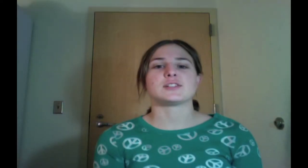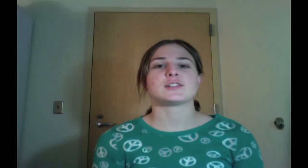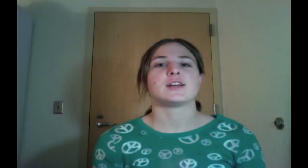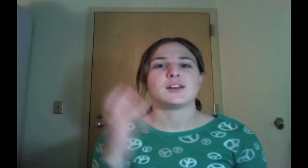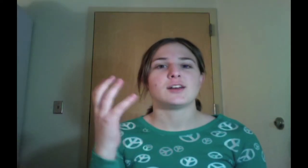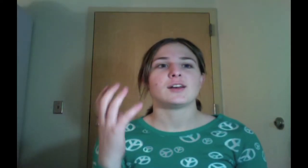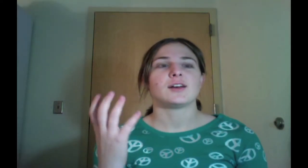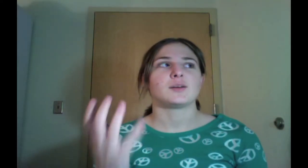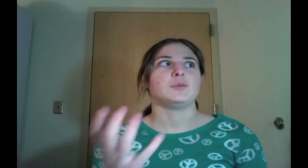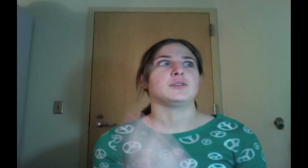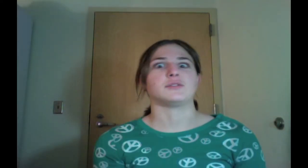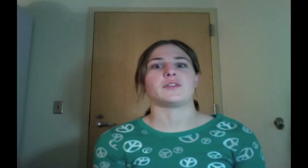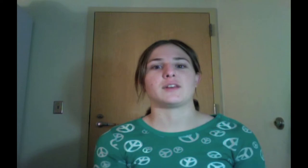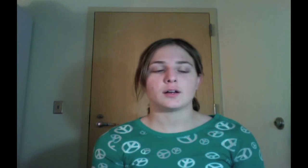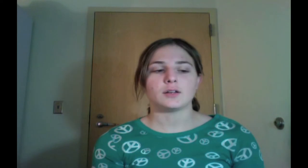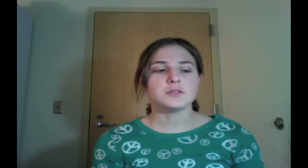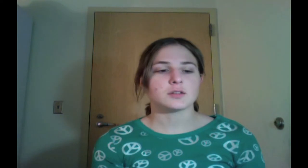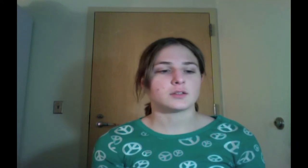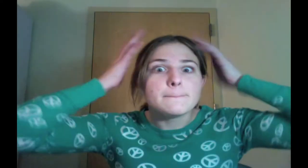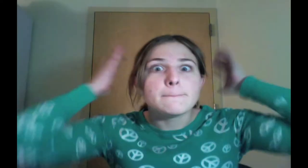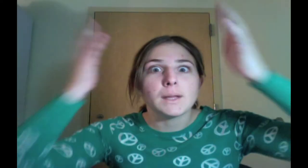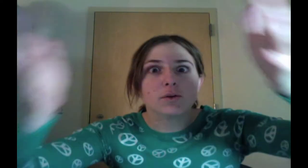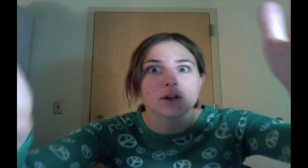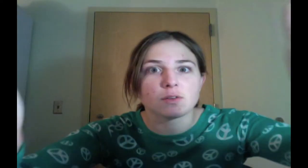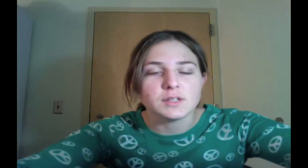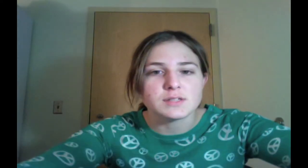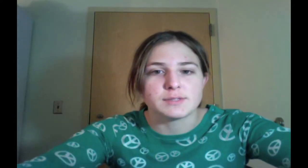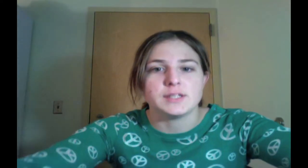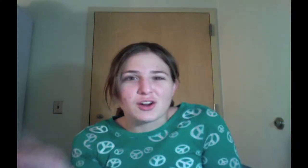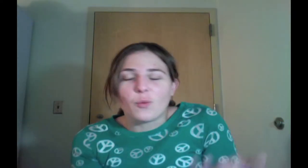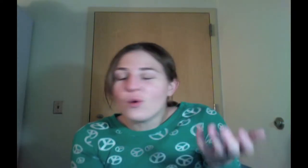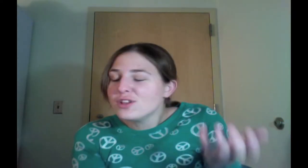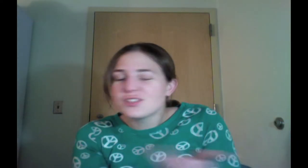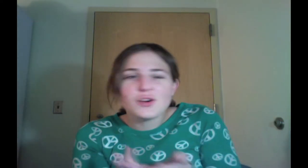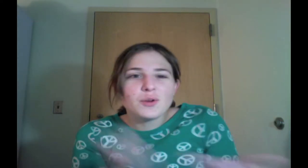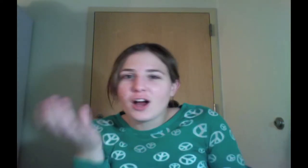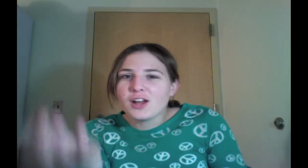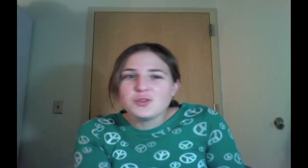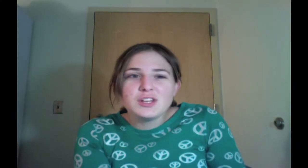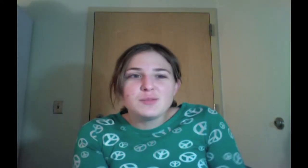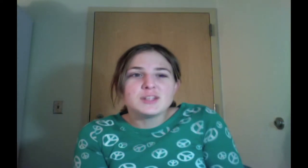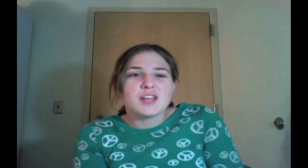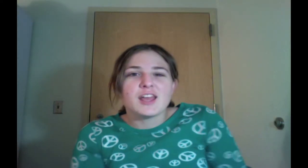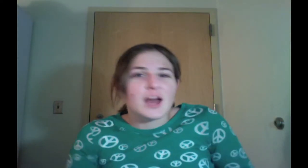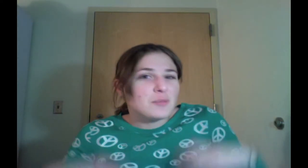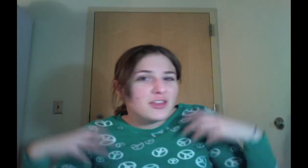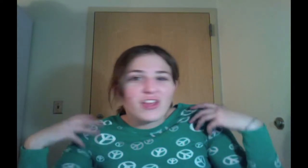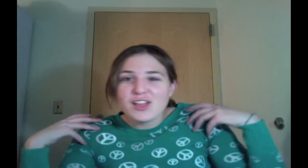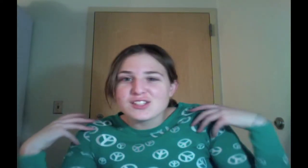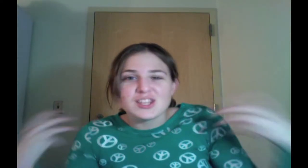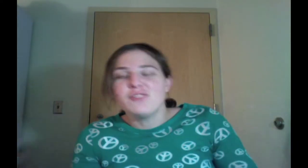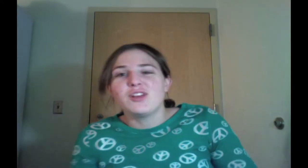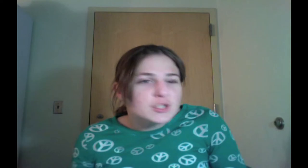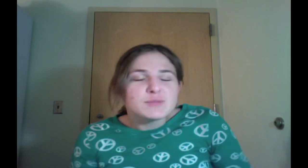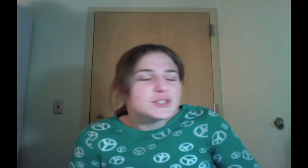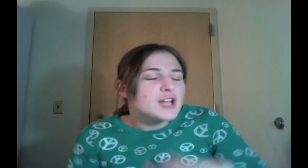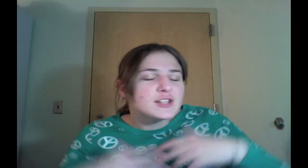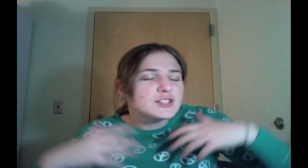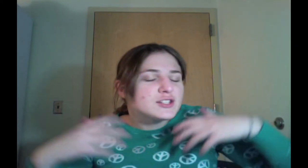a beautiful day. Also, Merry Christmas. What's going on? You need to be saying Happy Thanksgiving. Christmas hasn't even